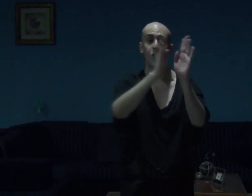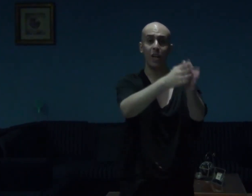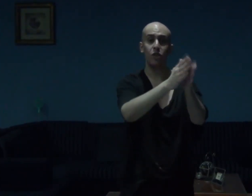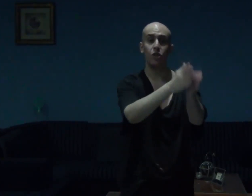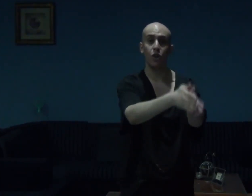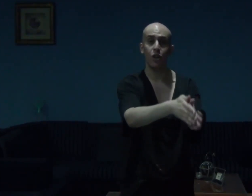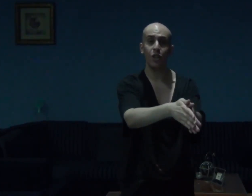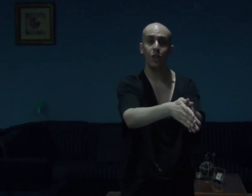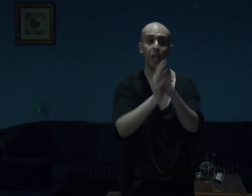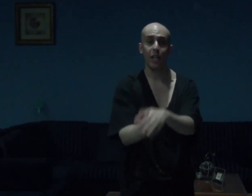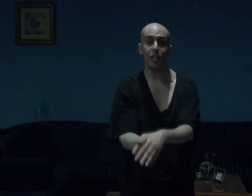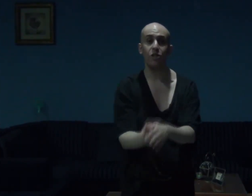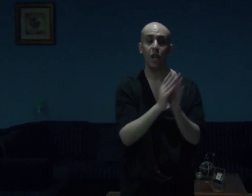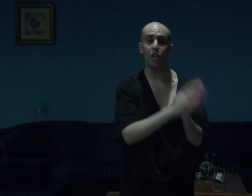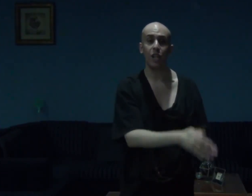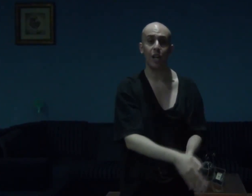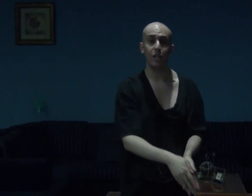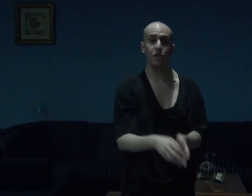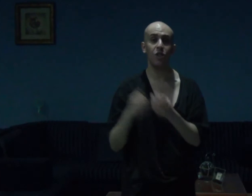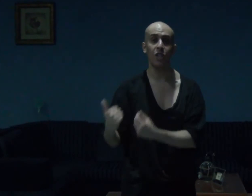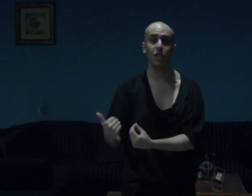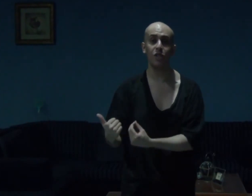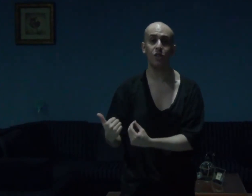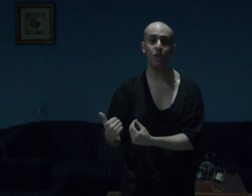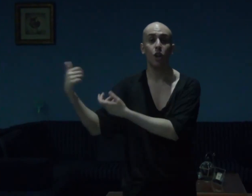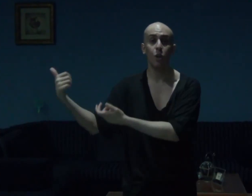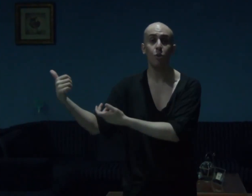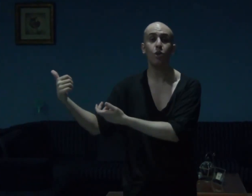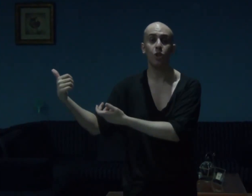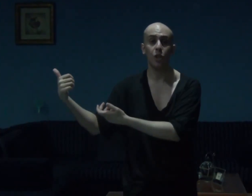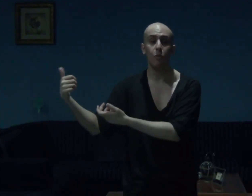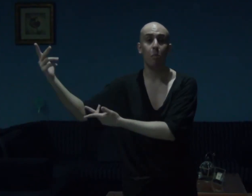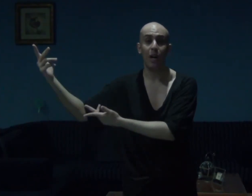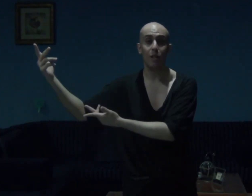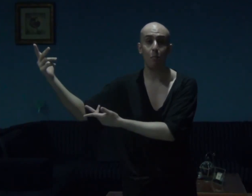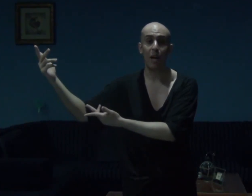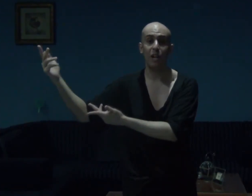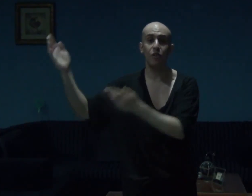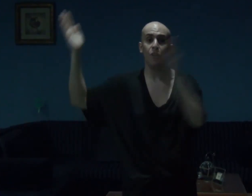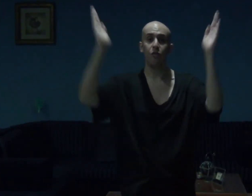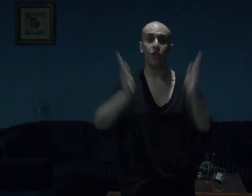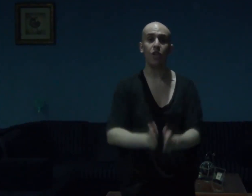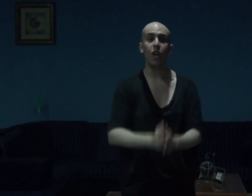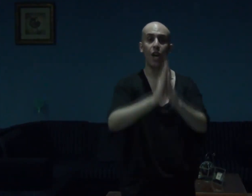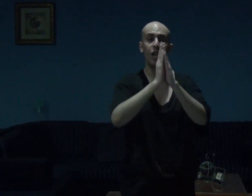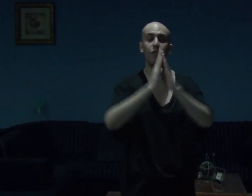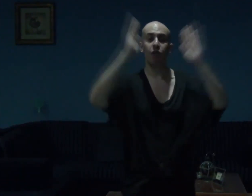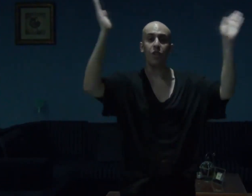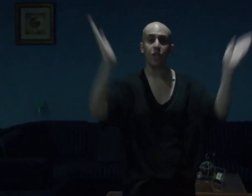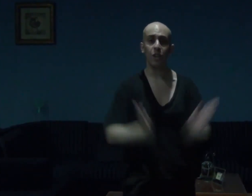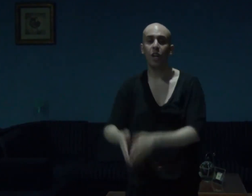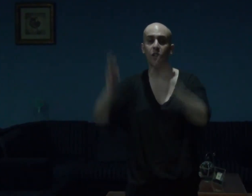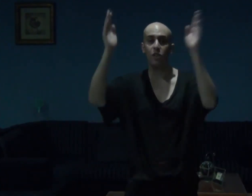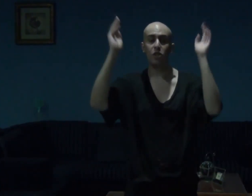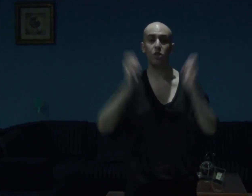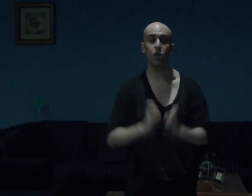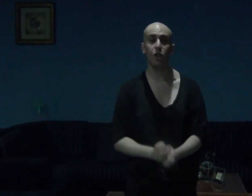and that song, guys and gals, is, illusion, by the band, V and V, and this song,